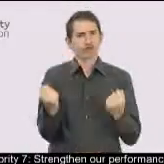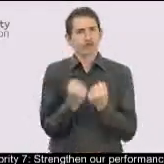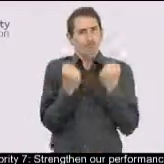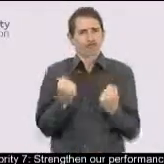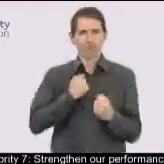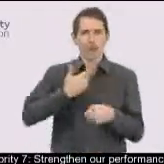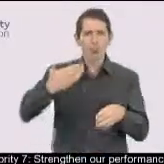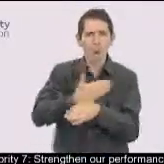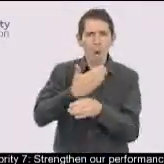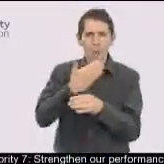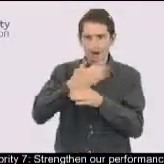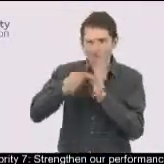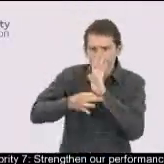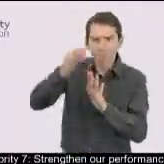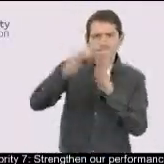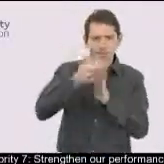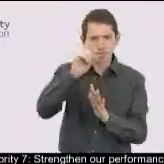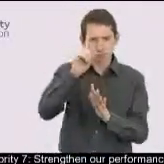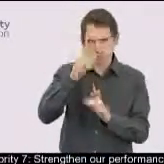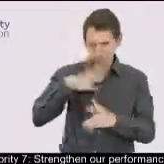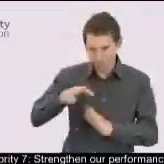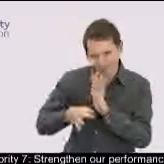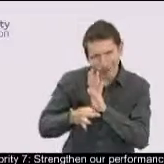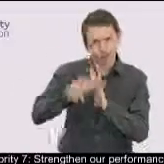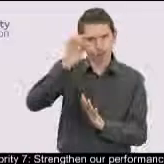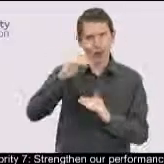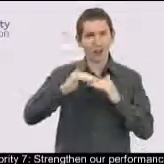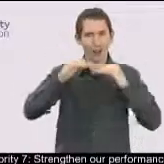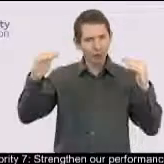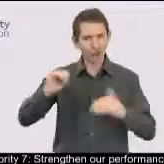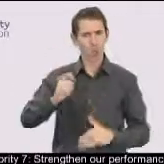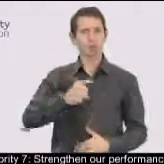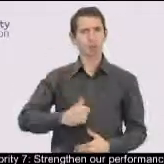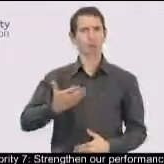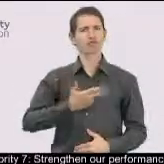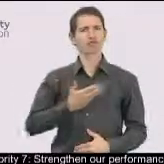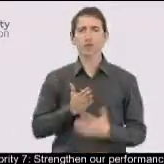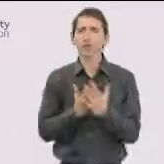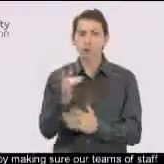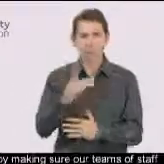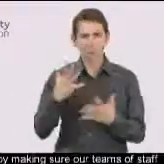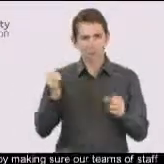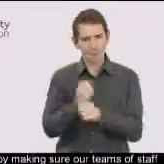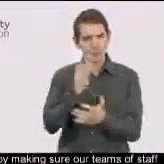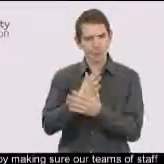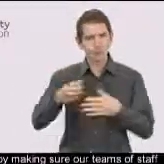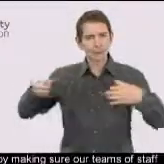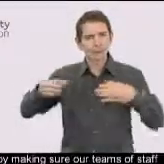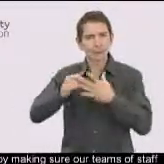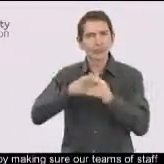Strengthen our performance in improving equality and human rights by making sure our teams of staff work together